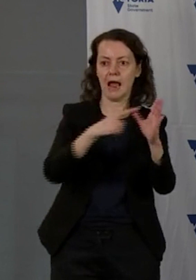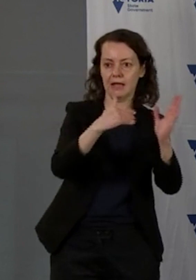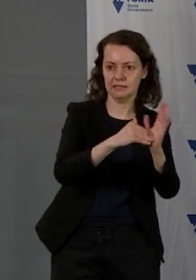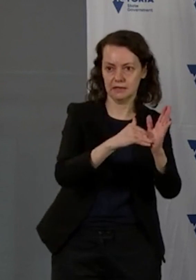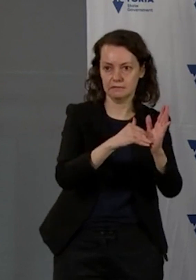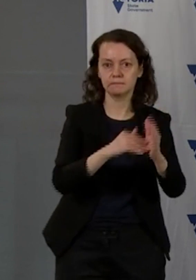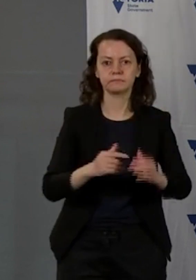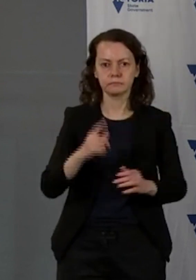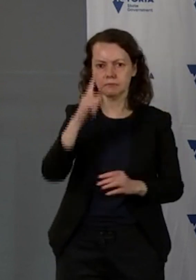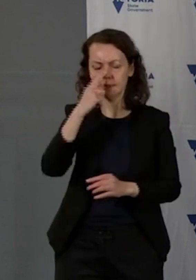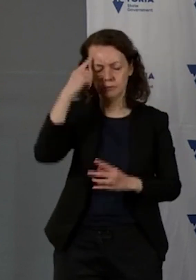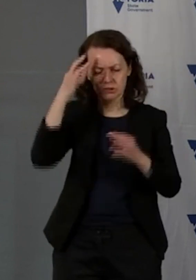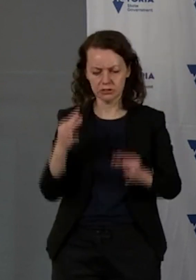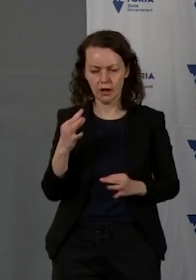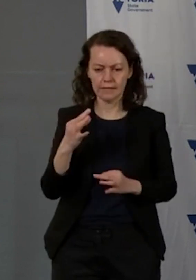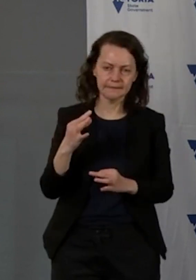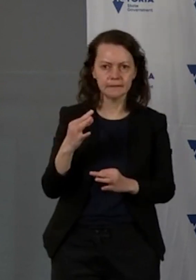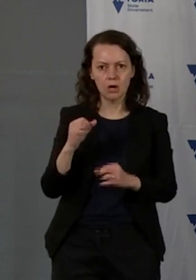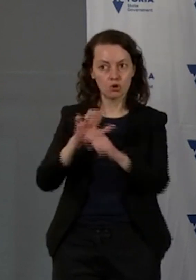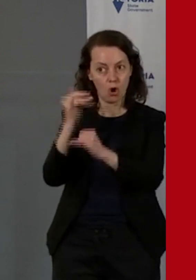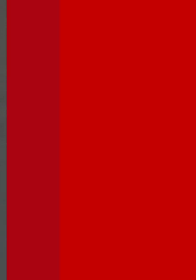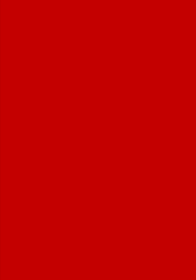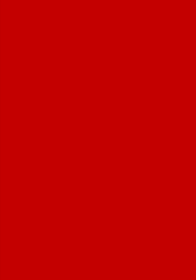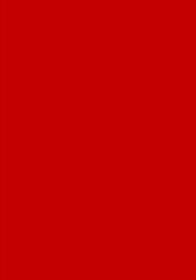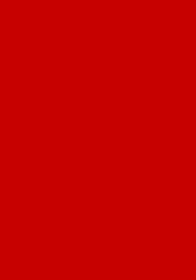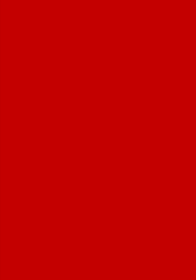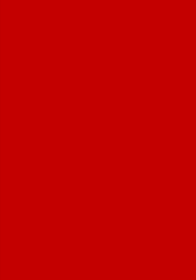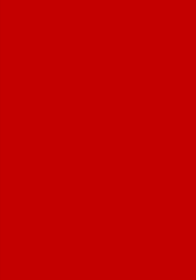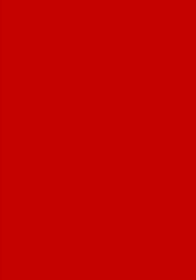community's interests lie because they know it's not just about them.